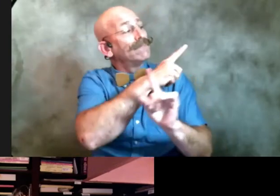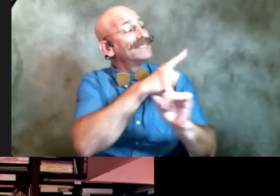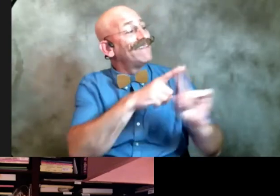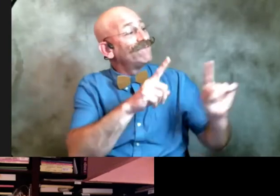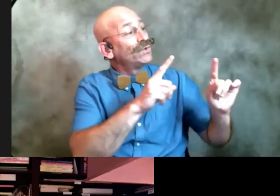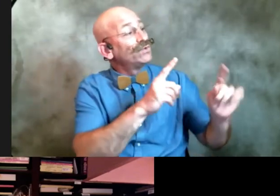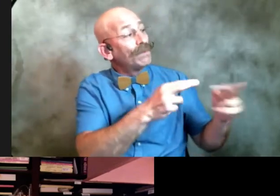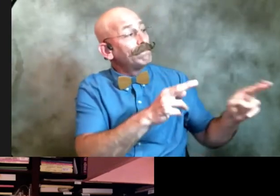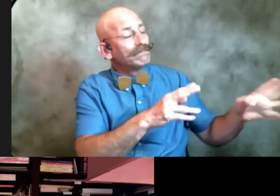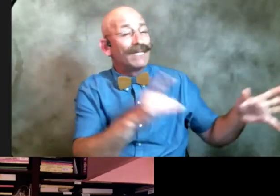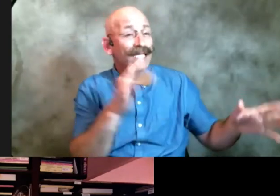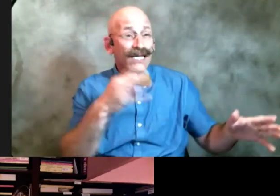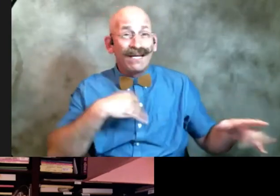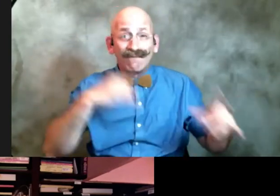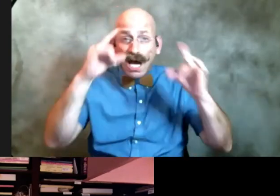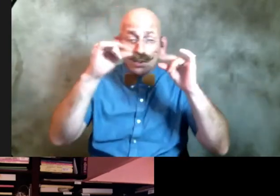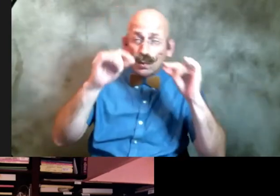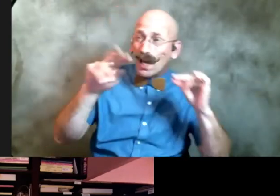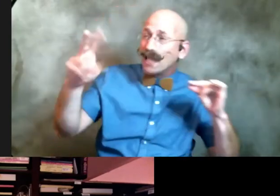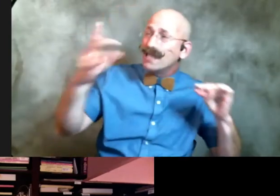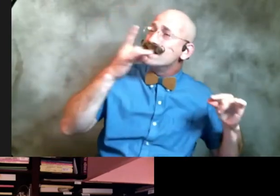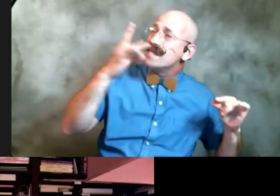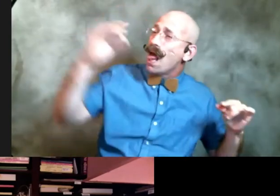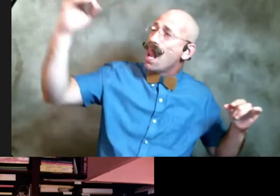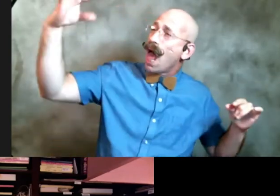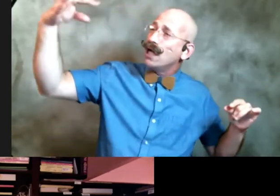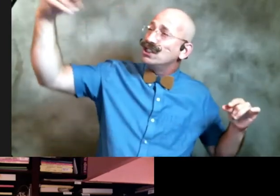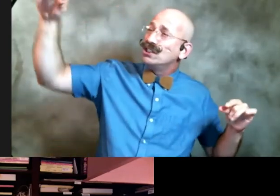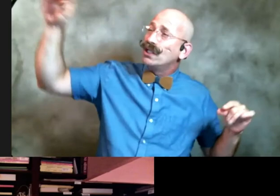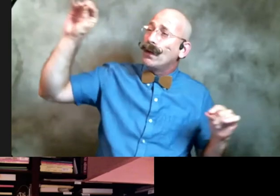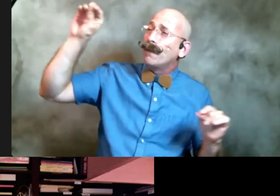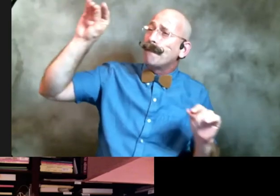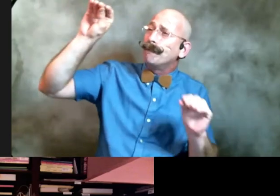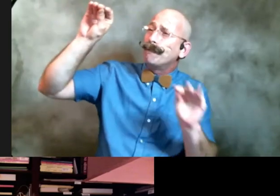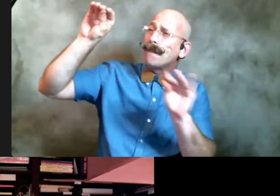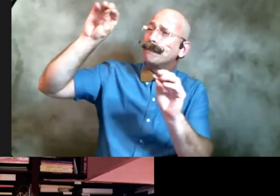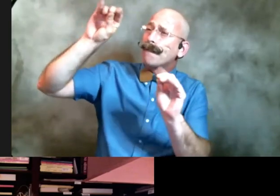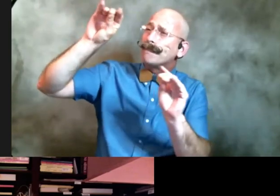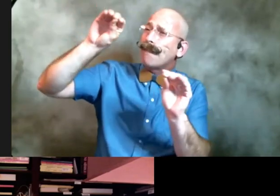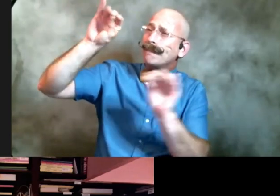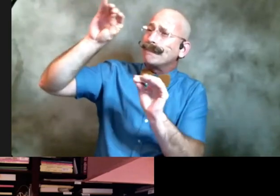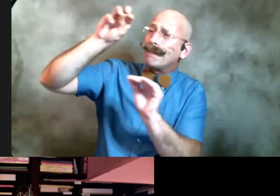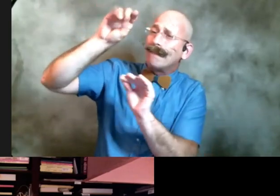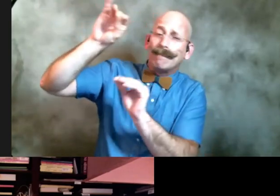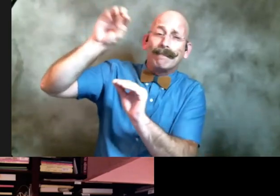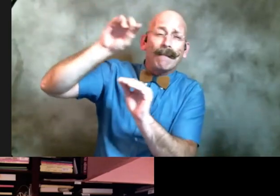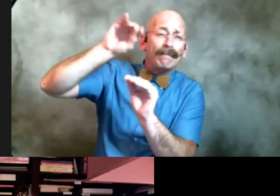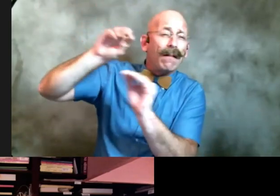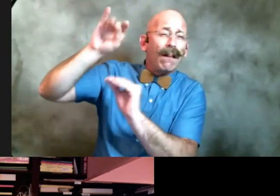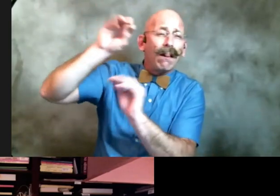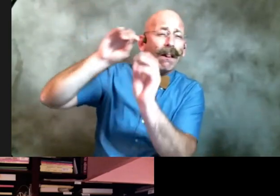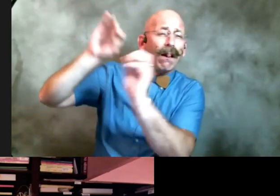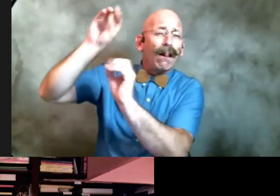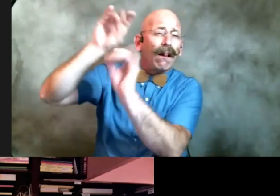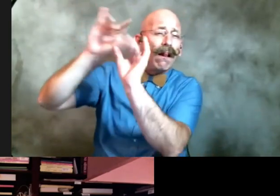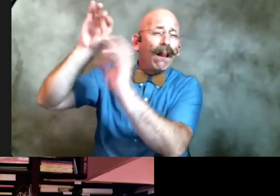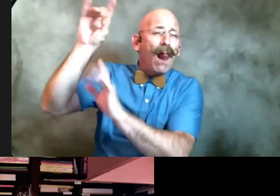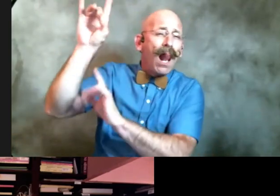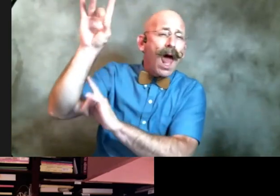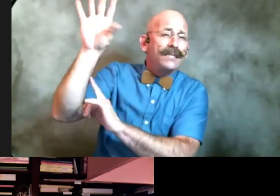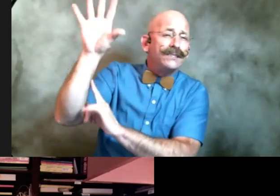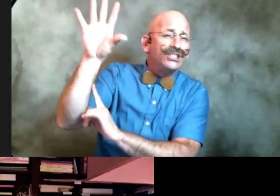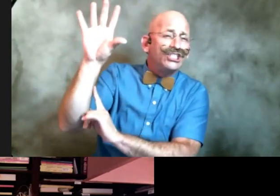squint i can make out the flitter of it white gnats pestering a streetlight